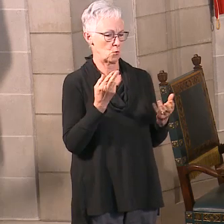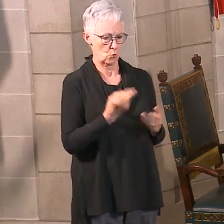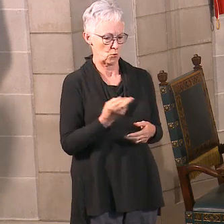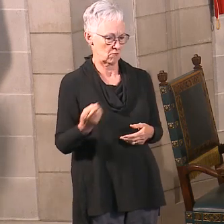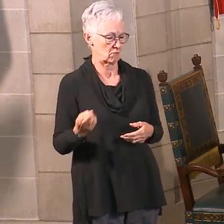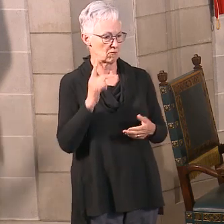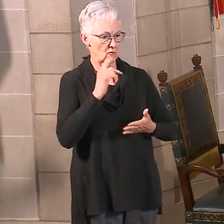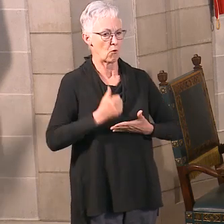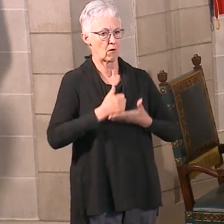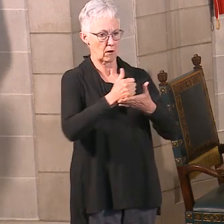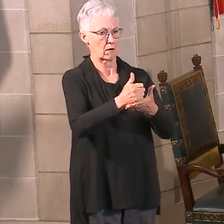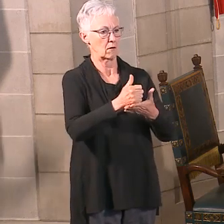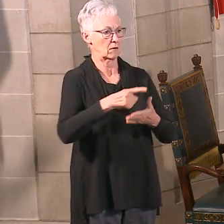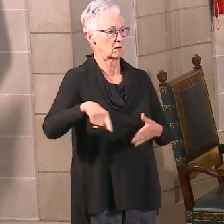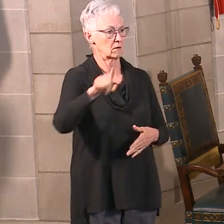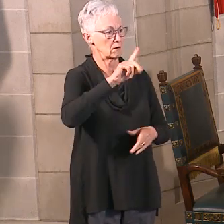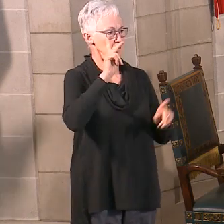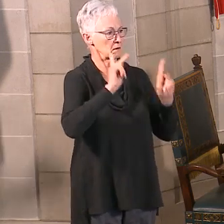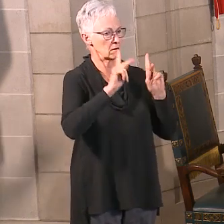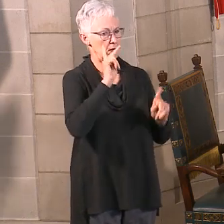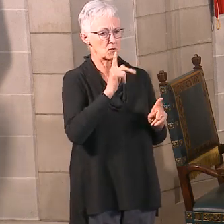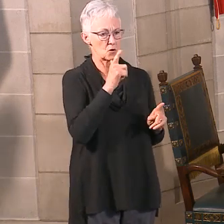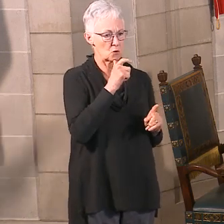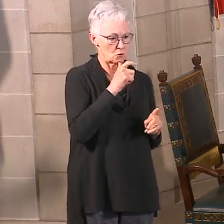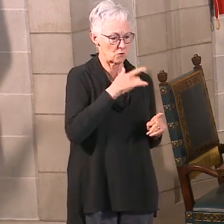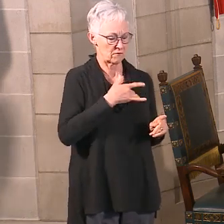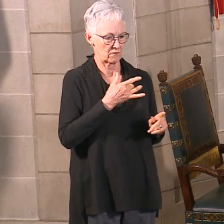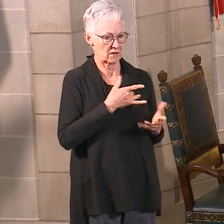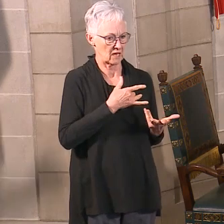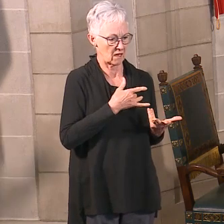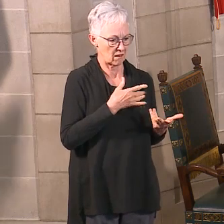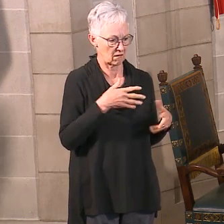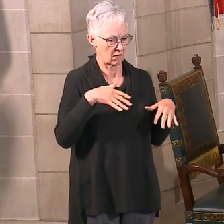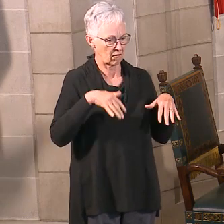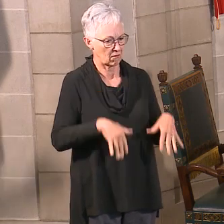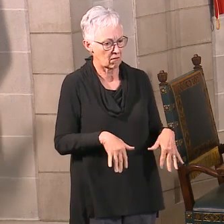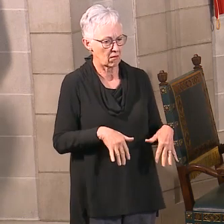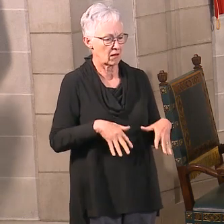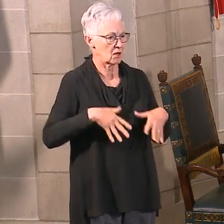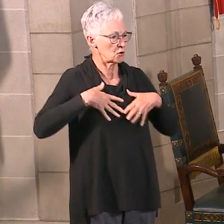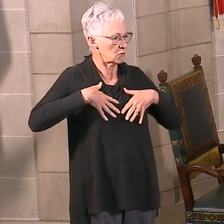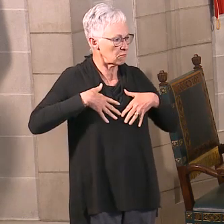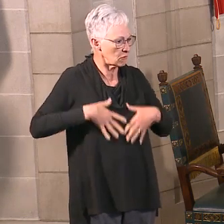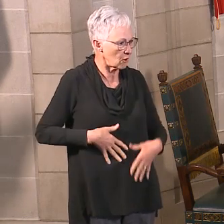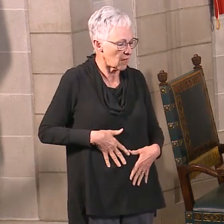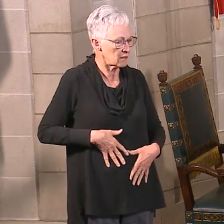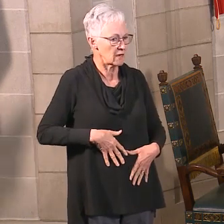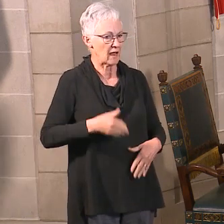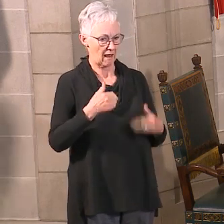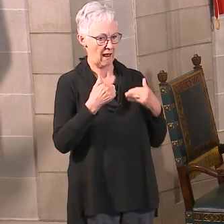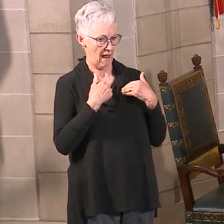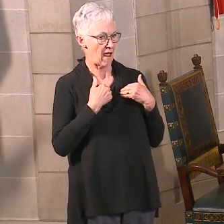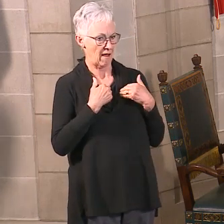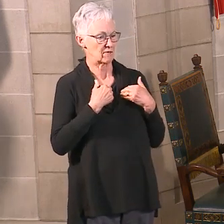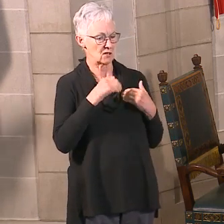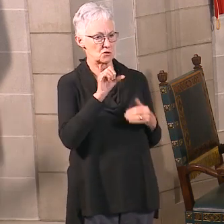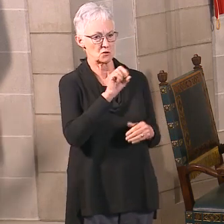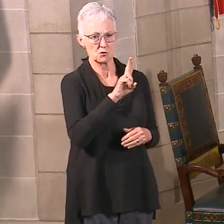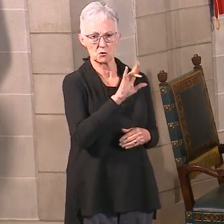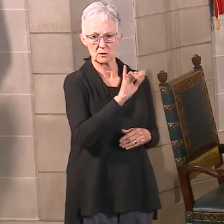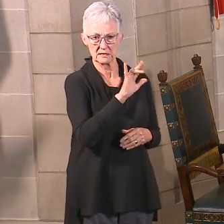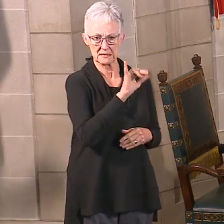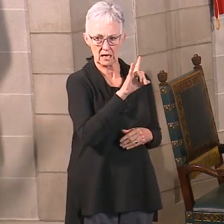there to be able to help folks who may be struggling with this. We've talked about the suicide prevention line, that 1-800-273-TALK.